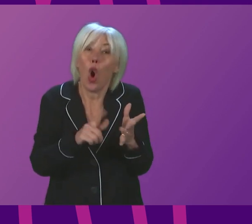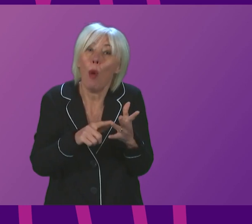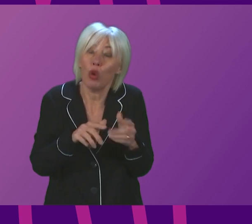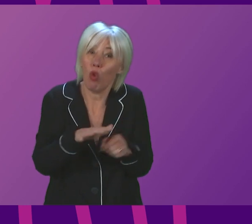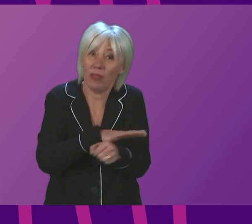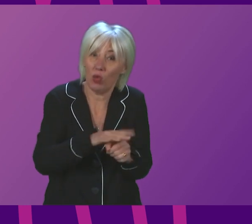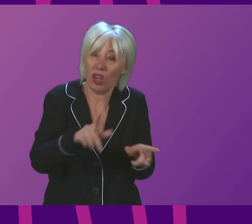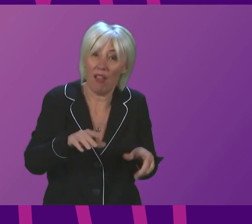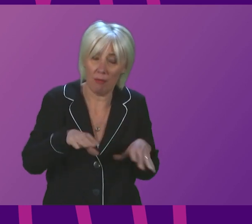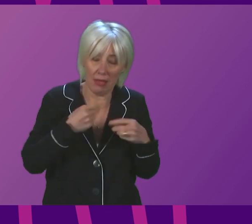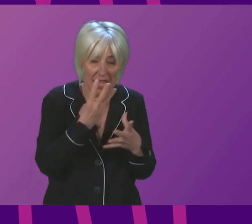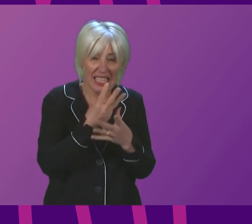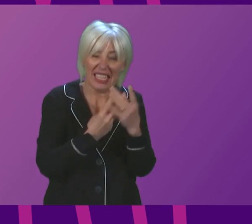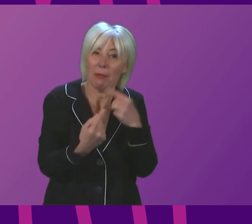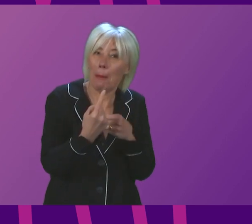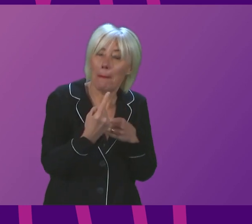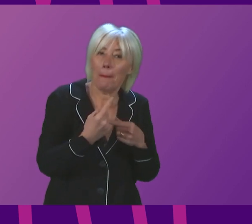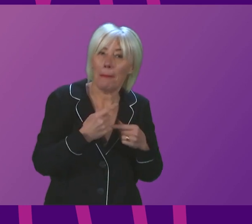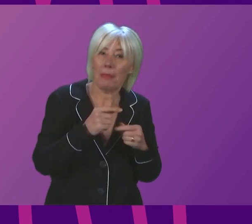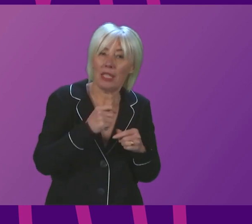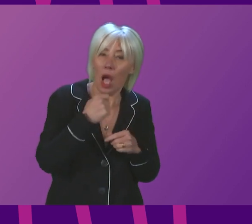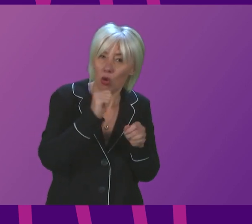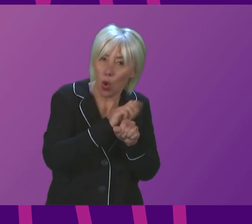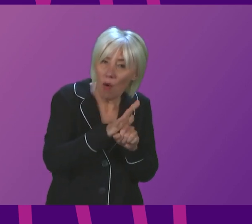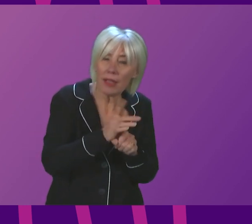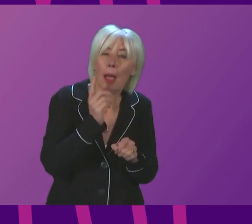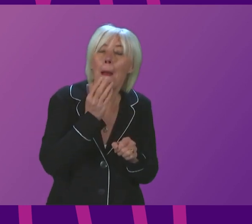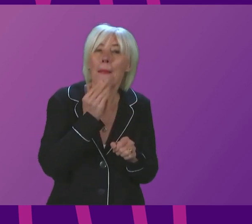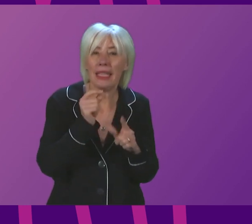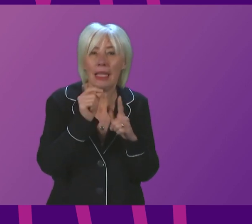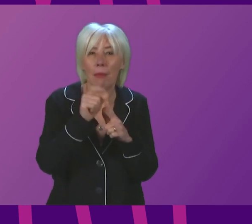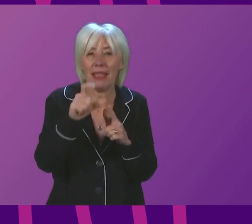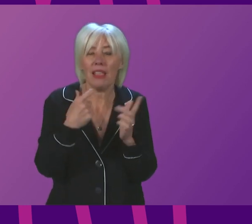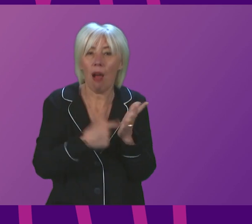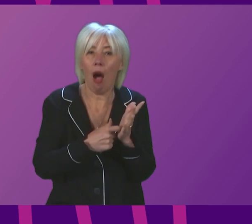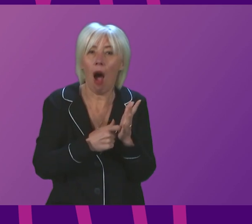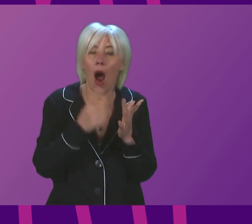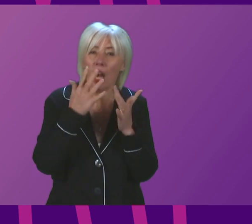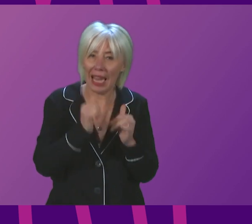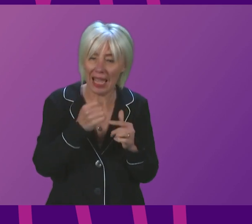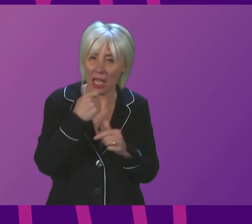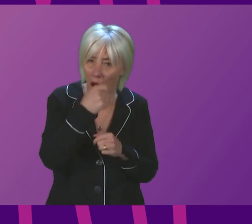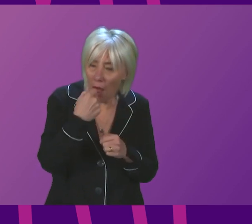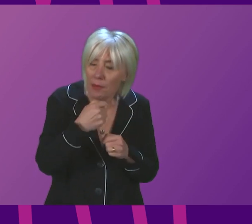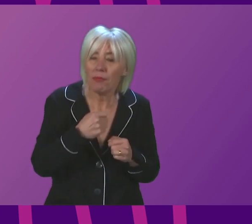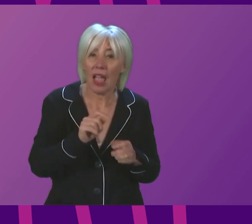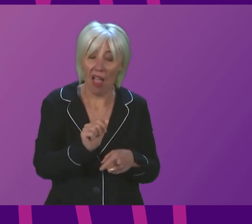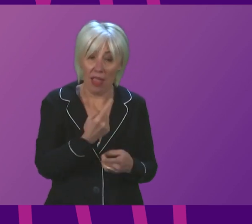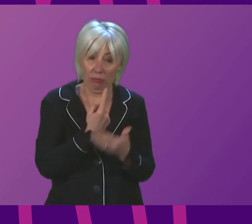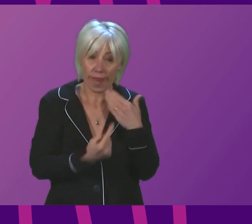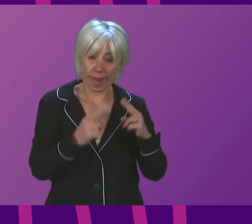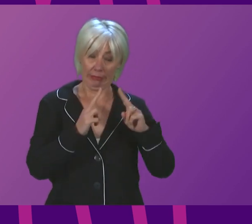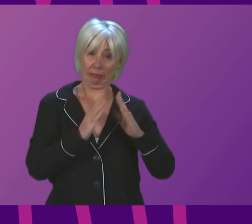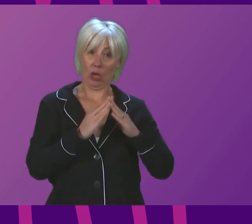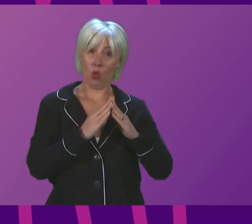symptoms of COVID, please get a PCR test and self-isolate until you get the result. If your result is negative, you can end